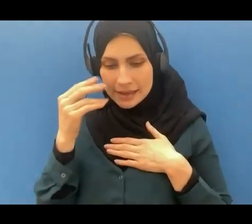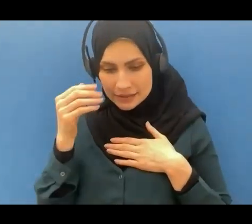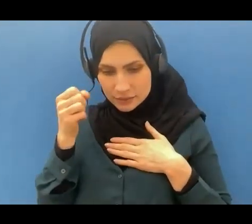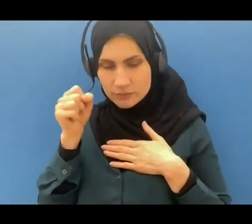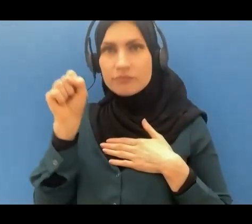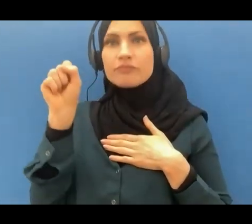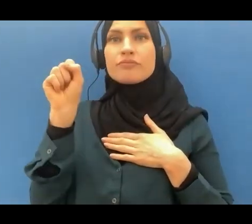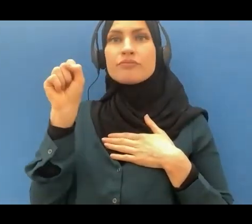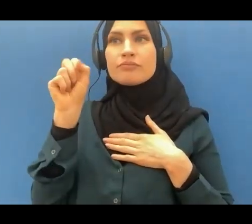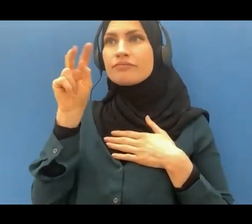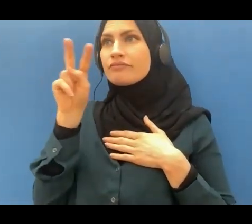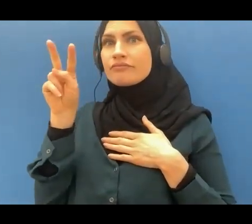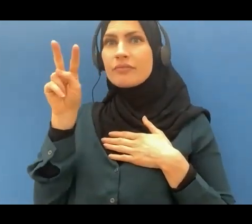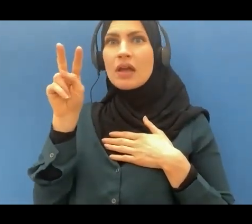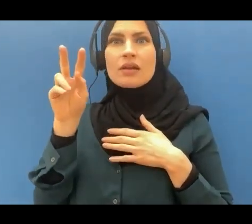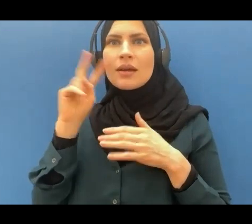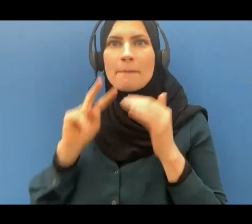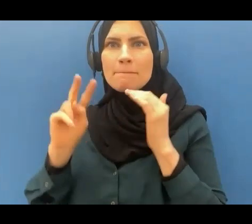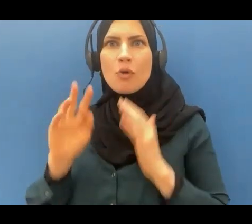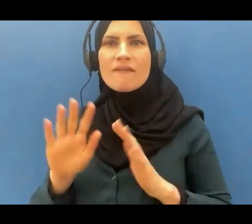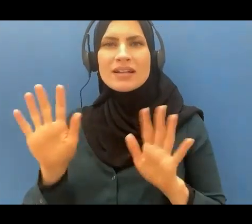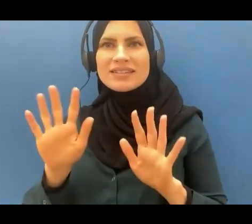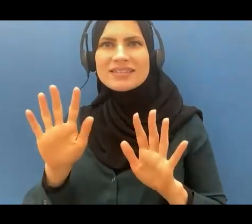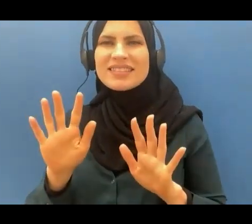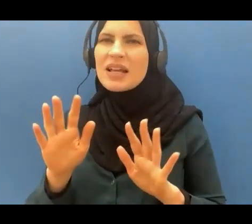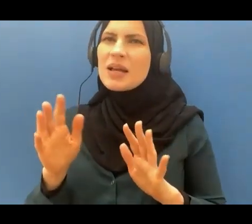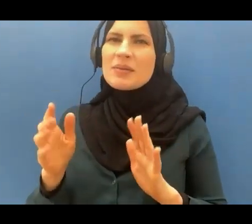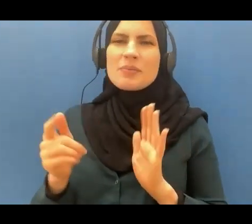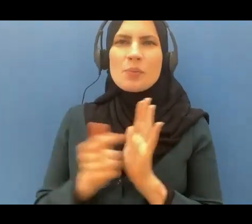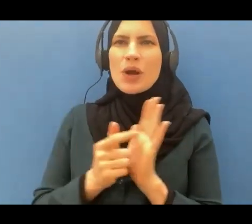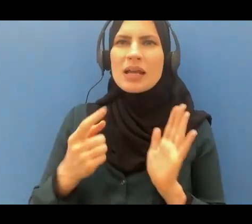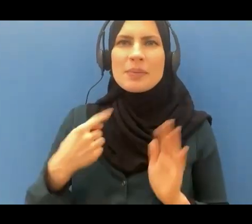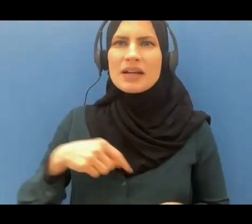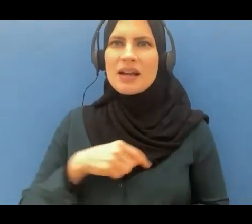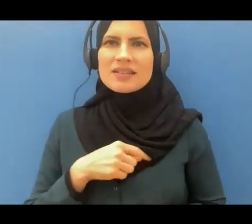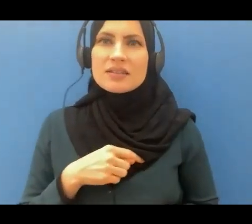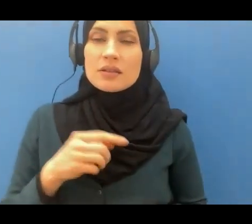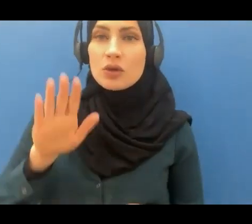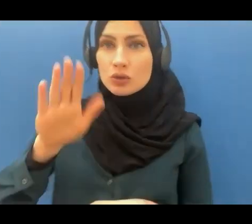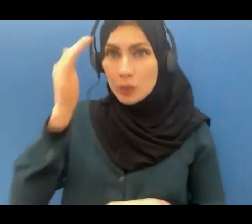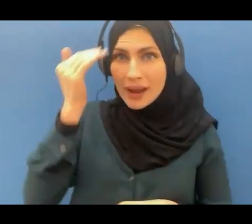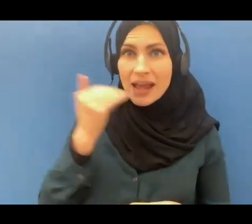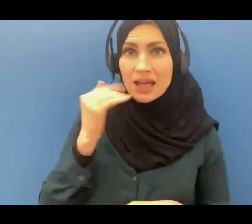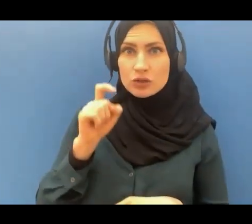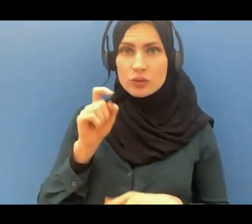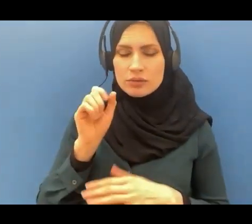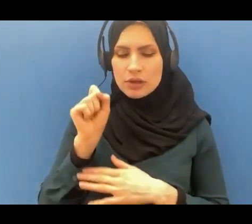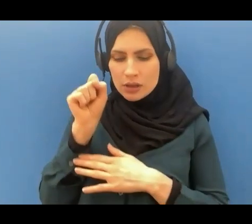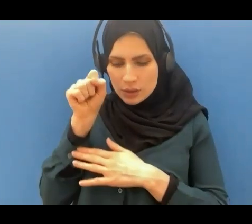prohibited us from doing that your head should be lowered in front of Allah